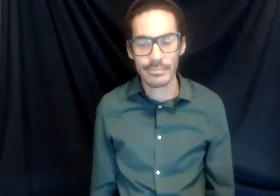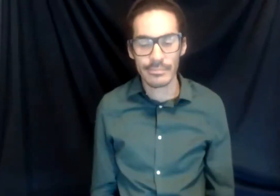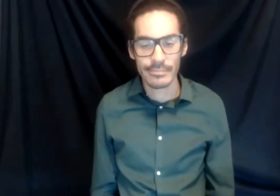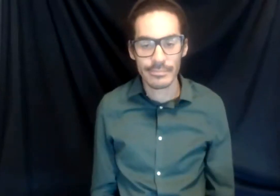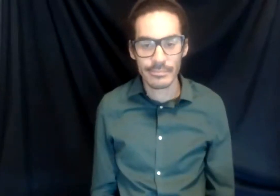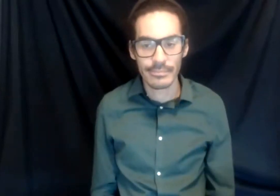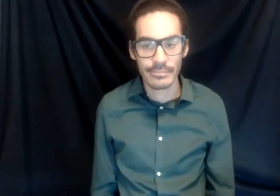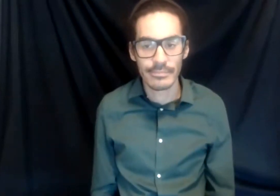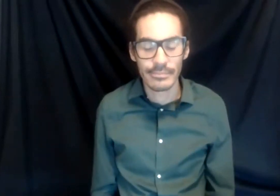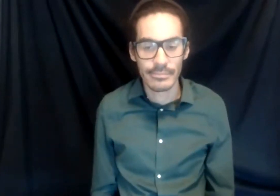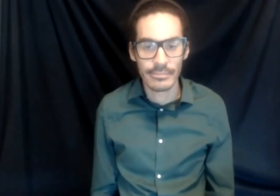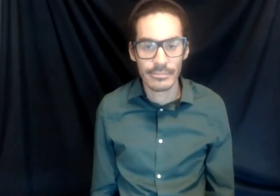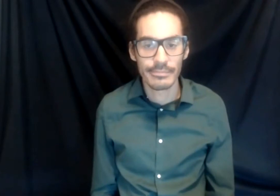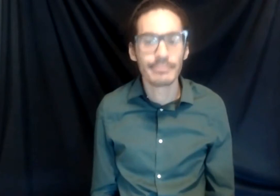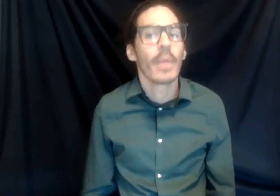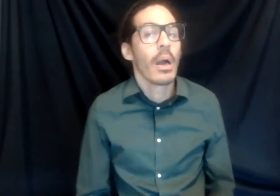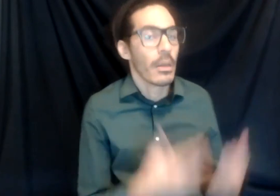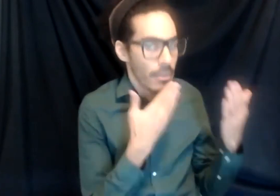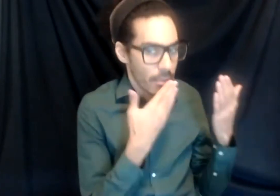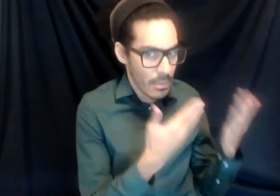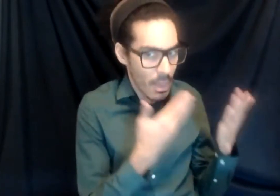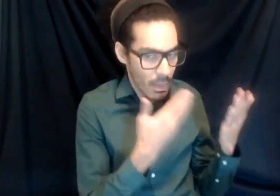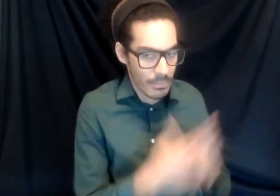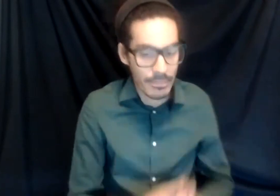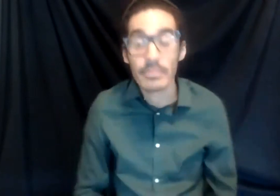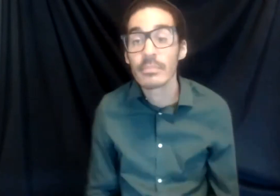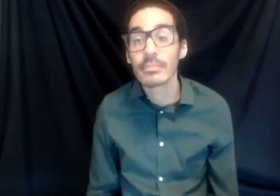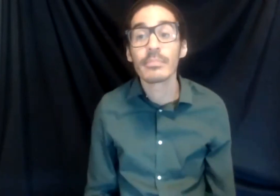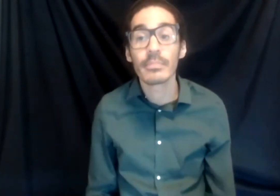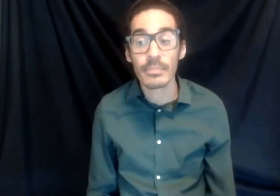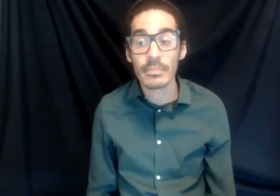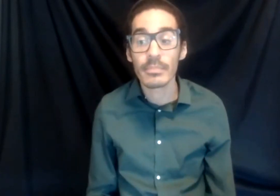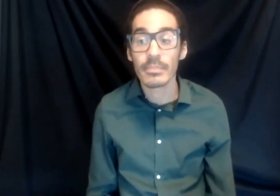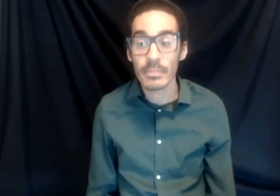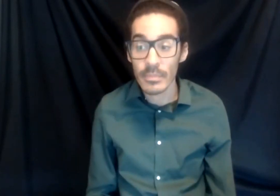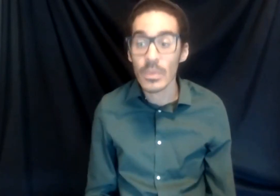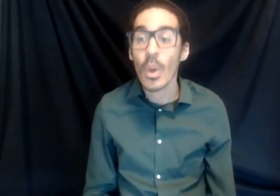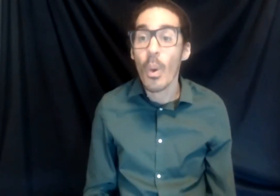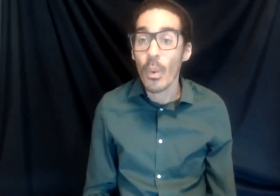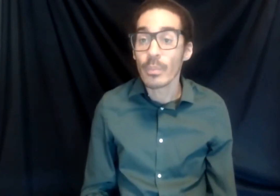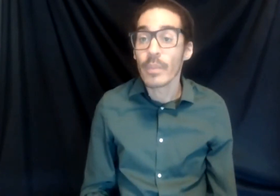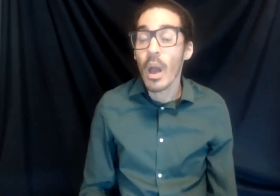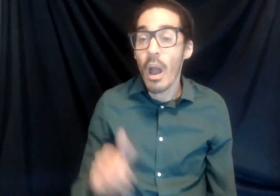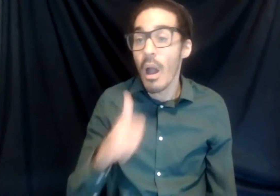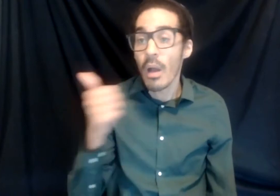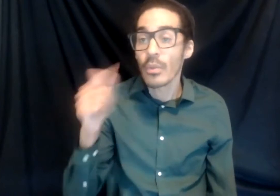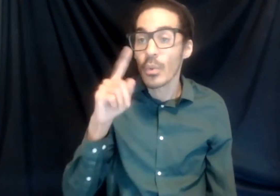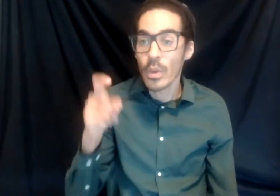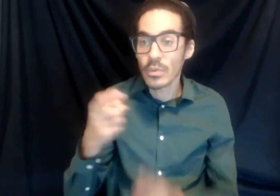Thank you. So next question is from Colleen. And Colleen asks, what are